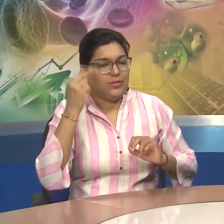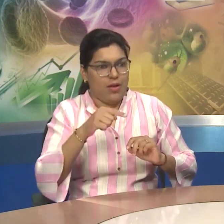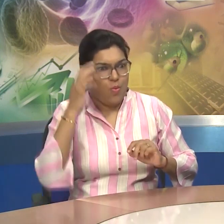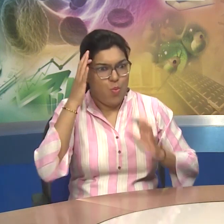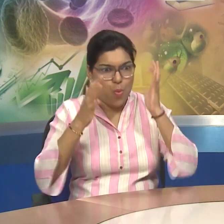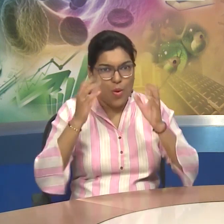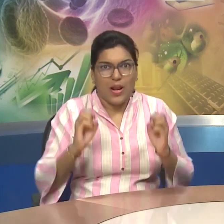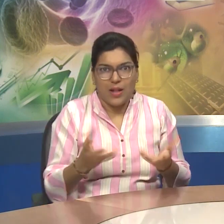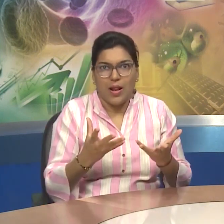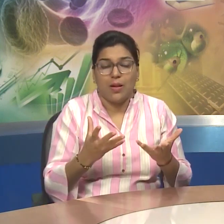Unaffected